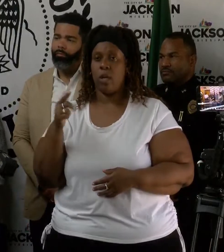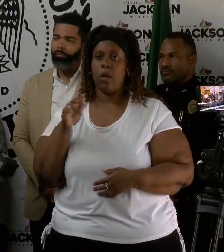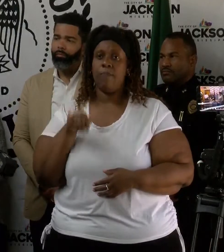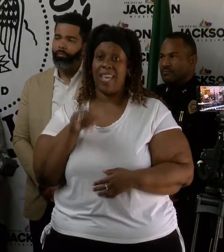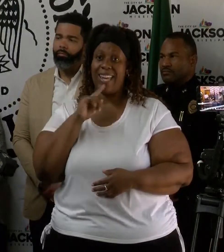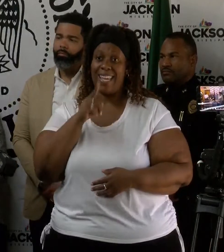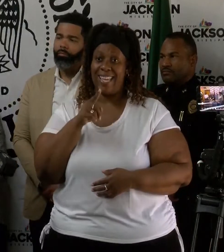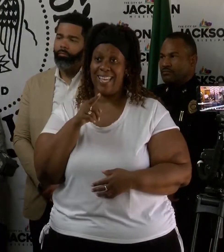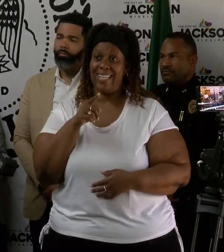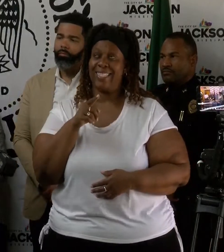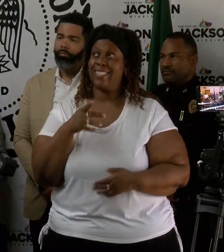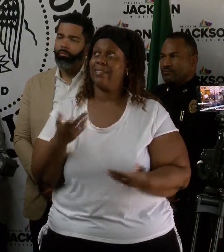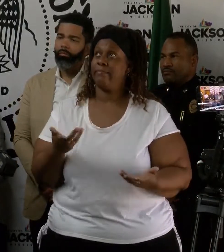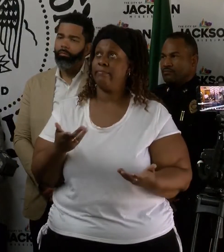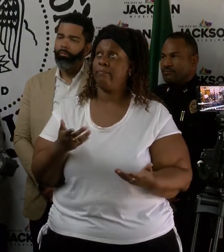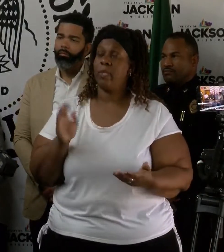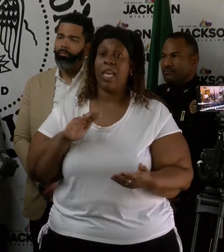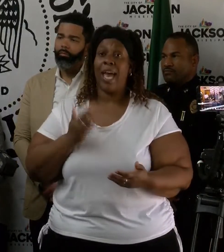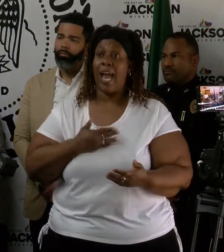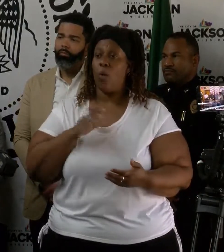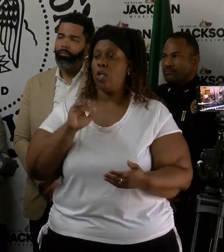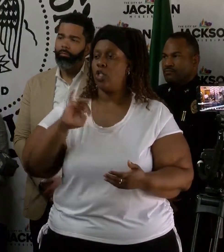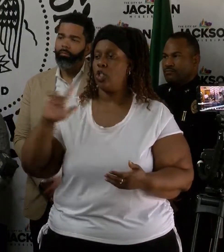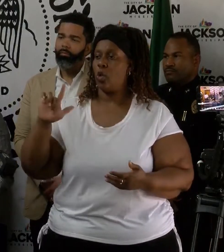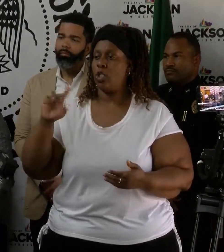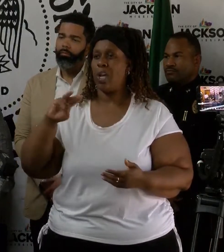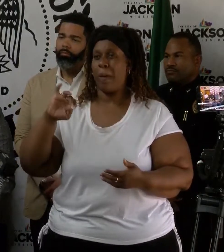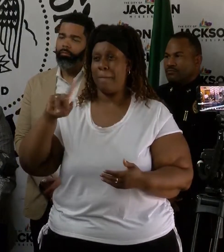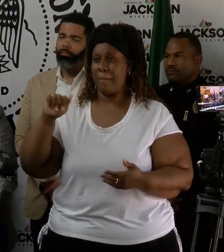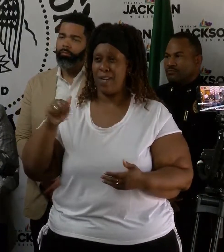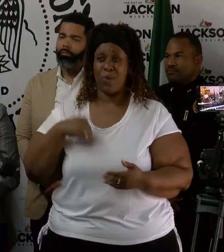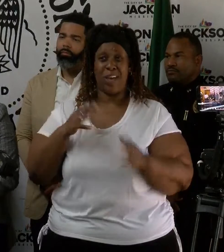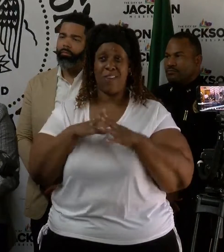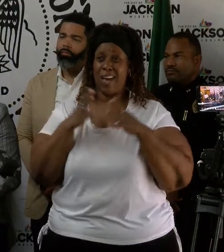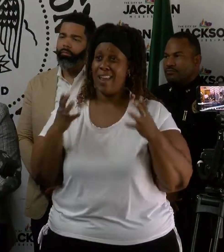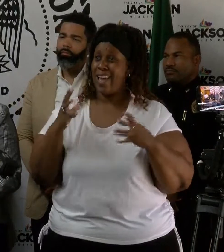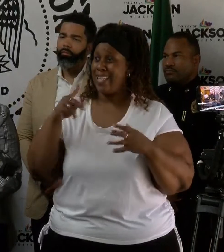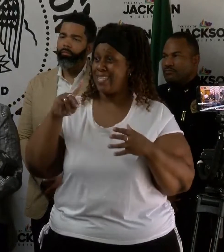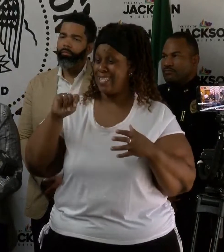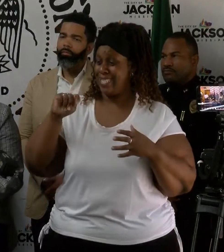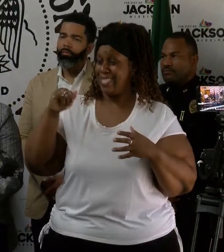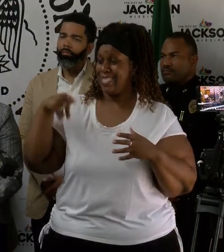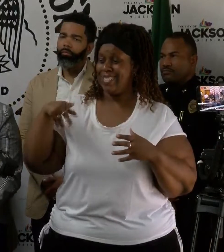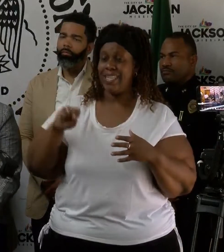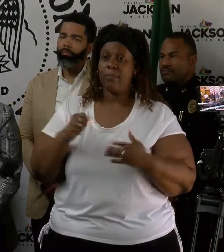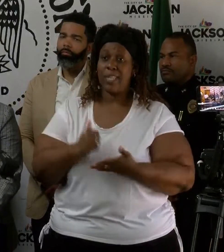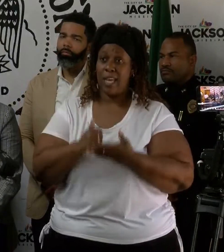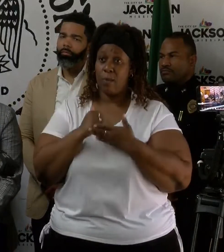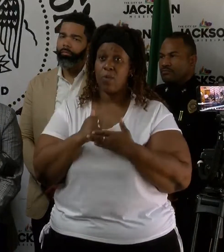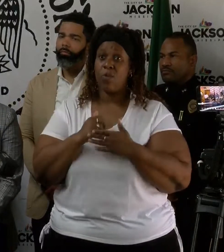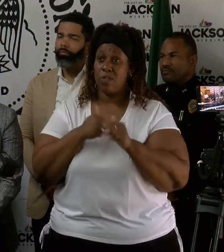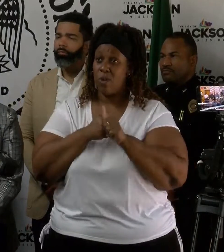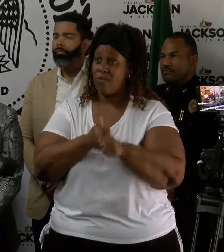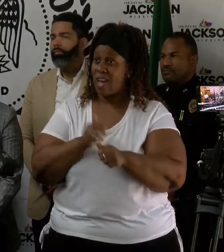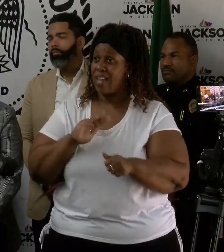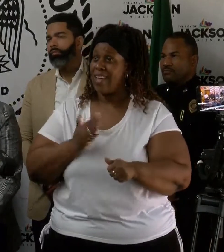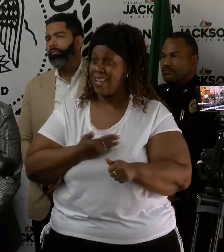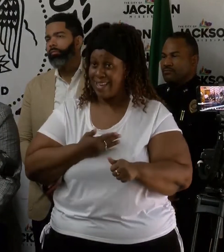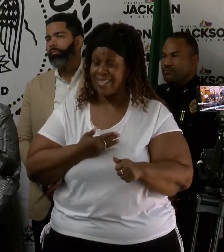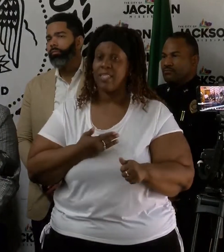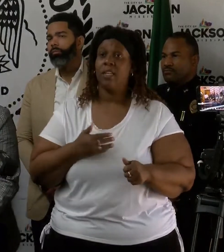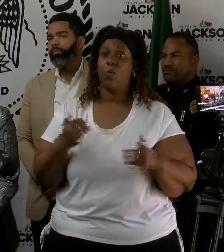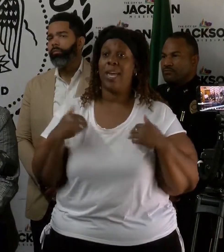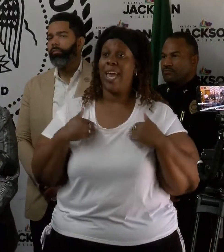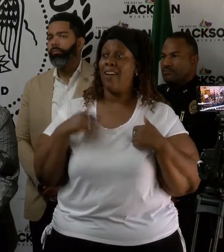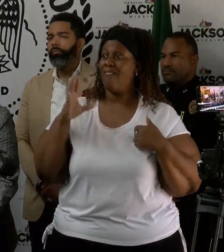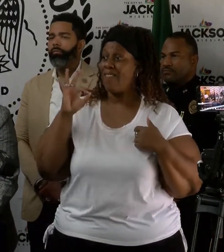Red Cross, I mean, our social media sites as well. And we have lots of tips there. Feel free to follow us on our social media pages. We